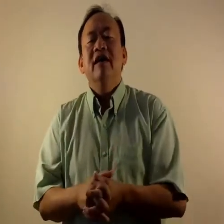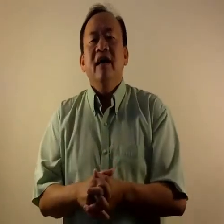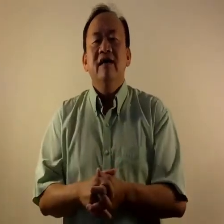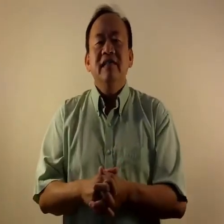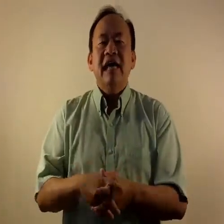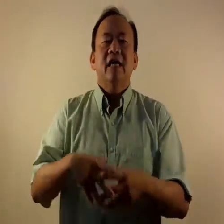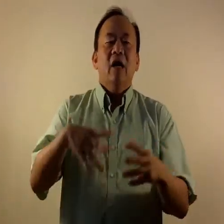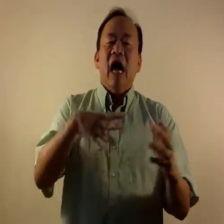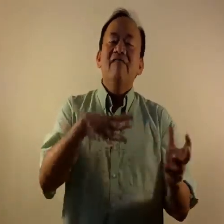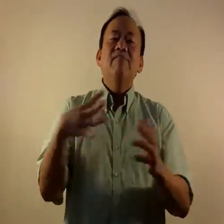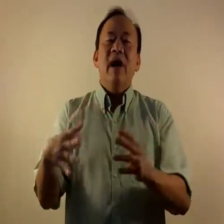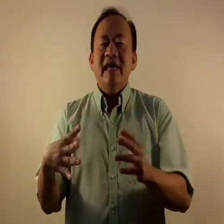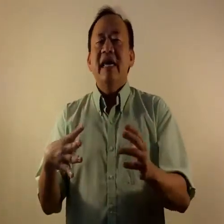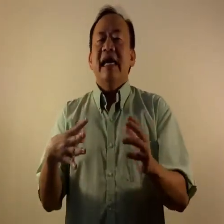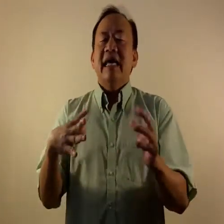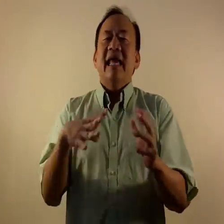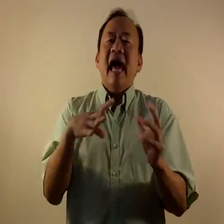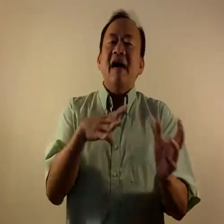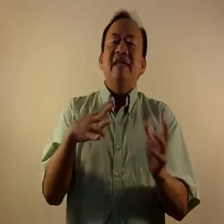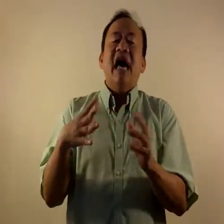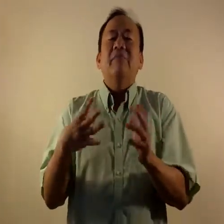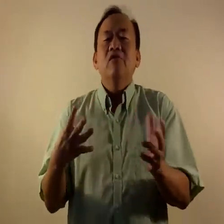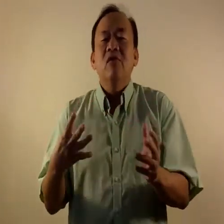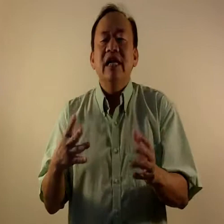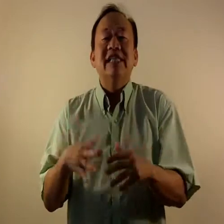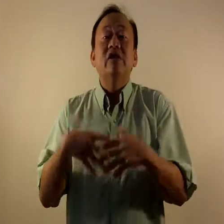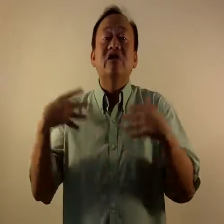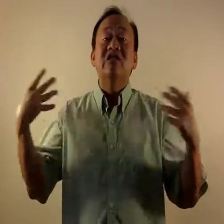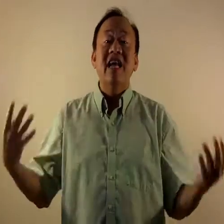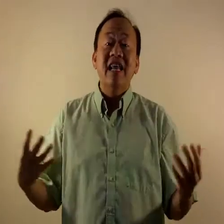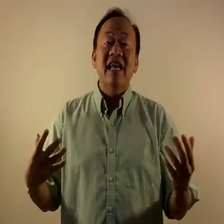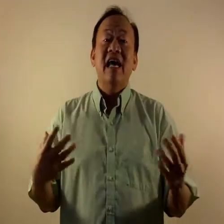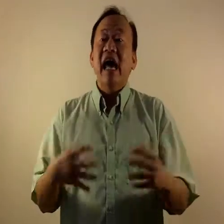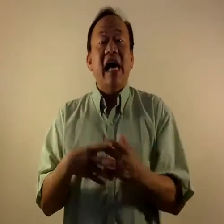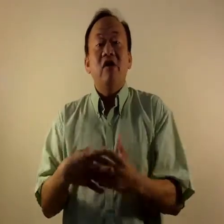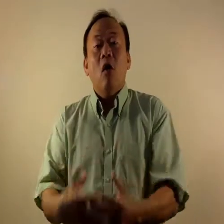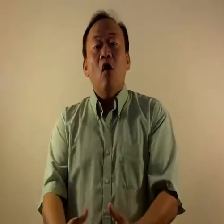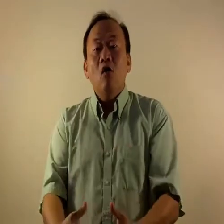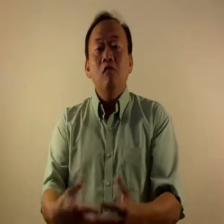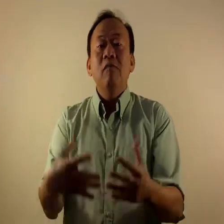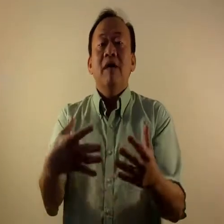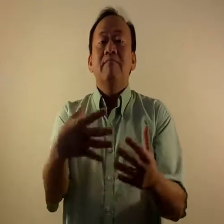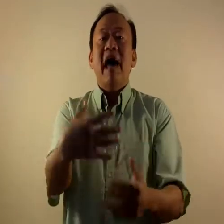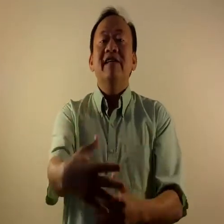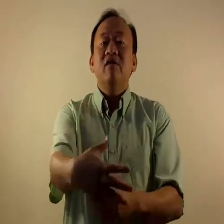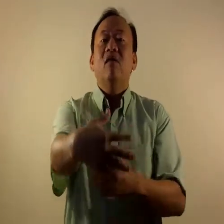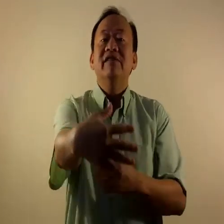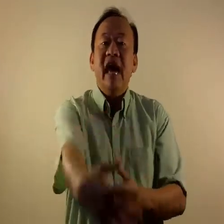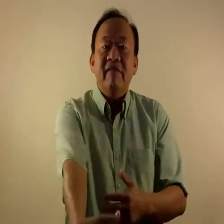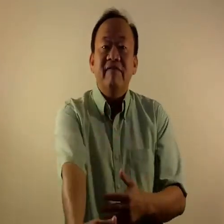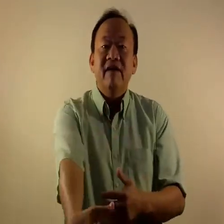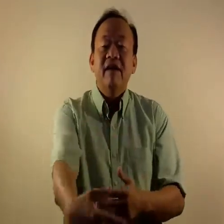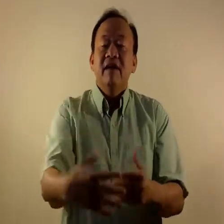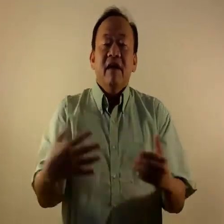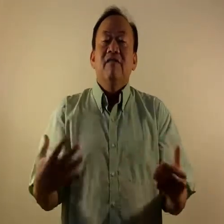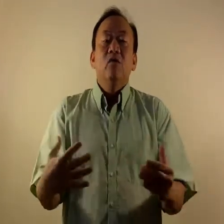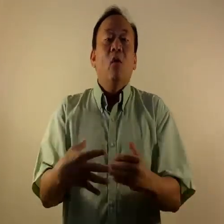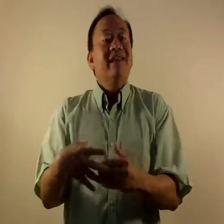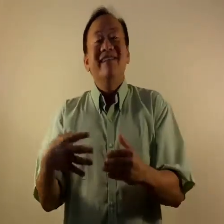is that everybody can have an opportunity to study at your own pace or depth. If you want